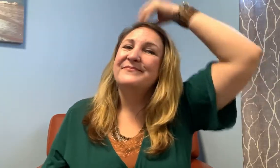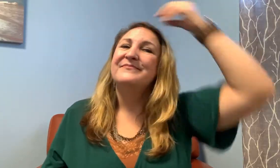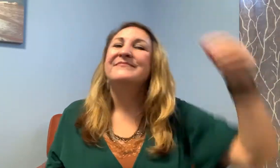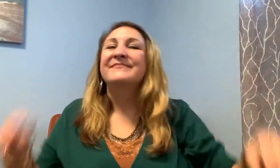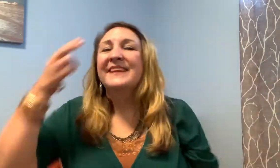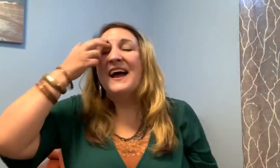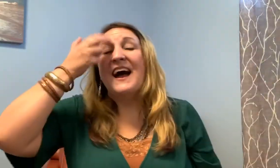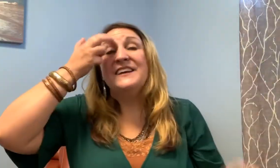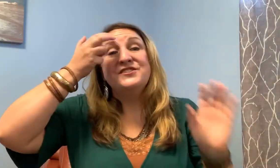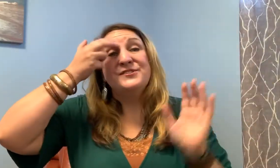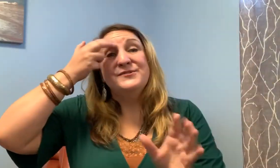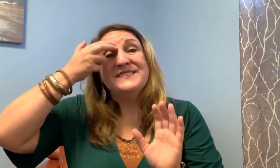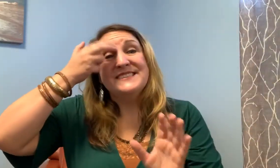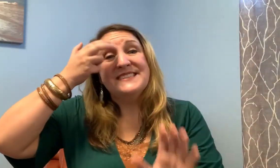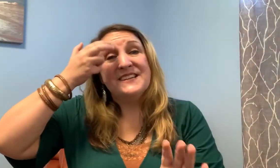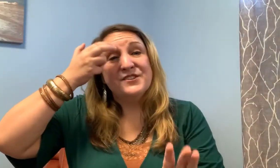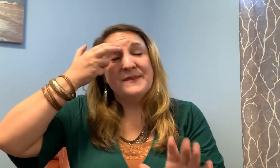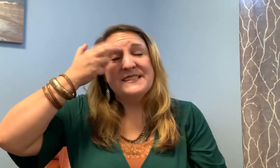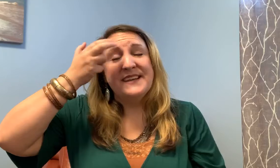I choose to center myself